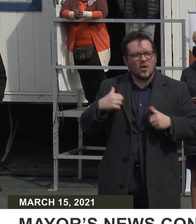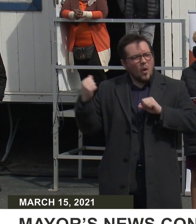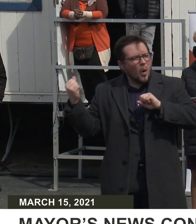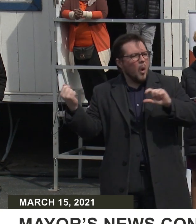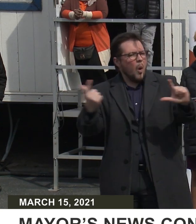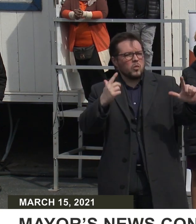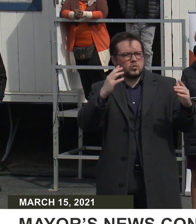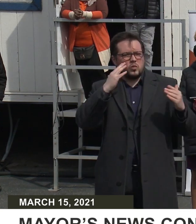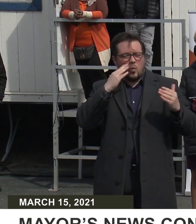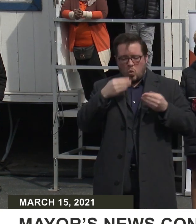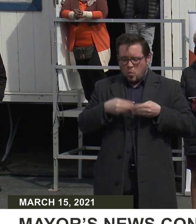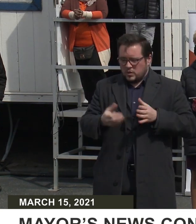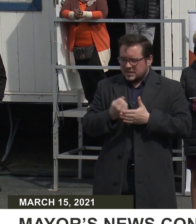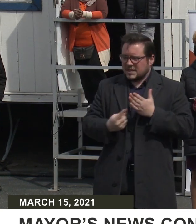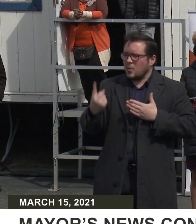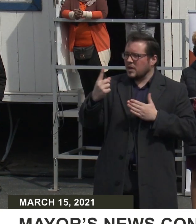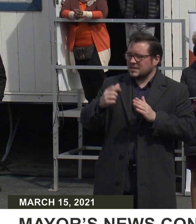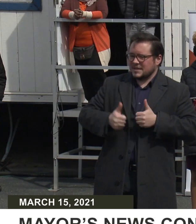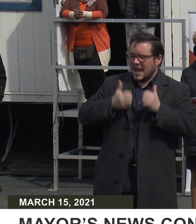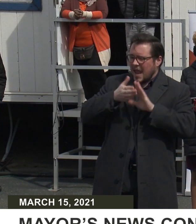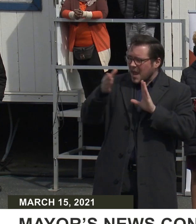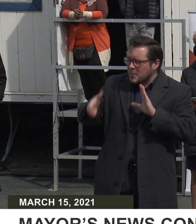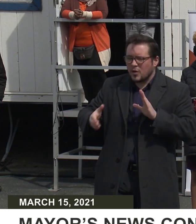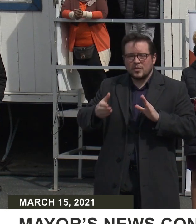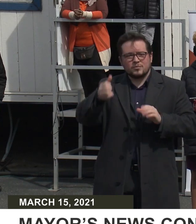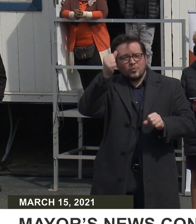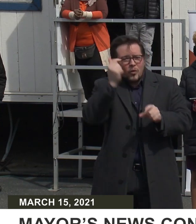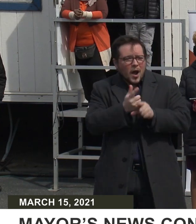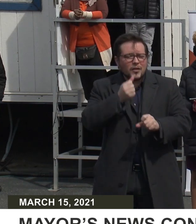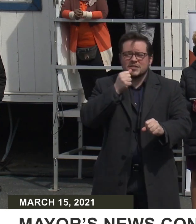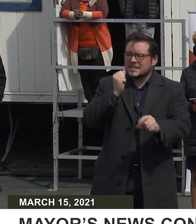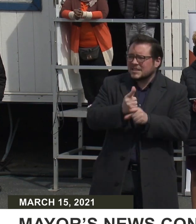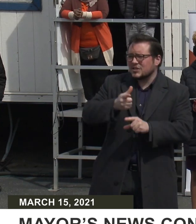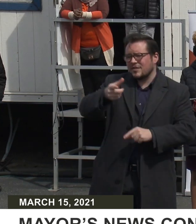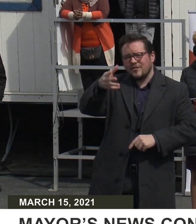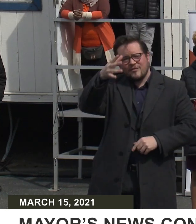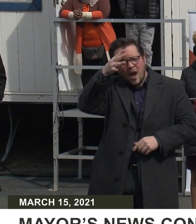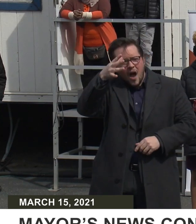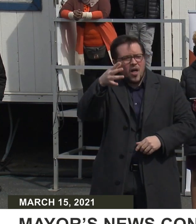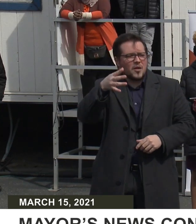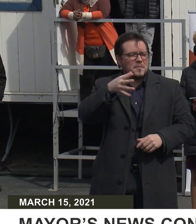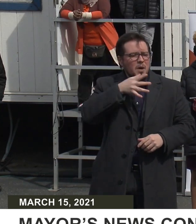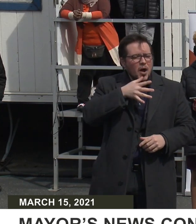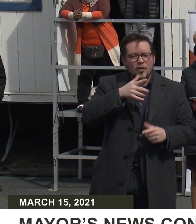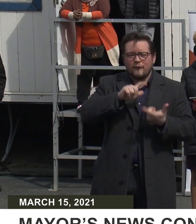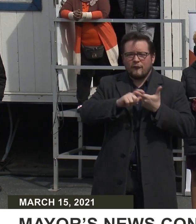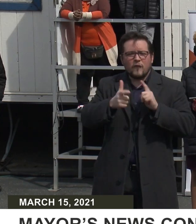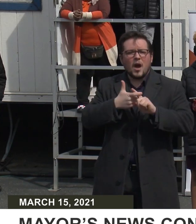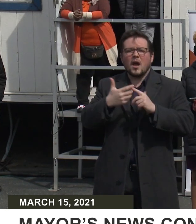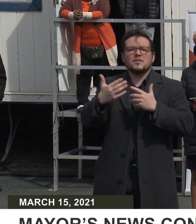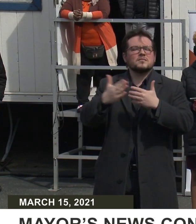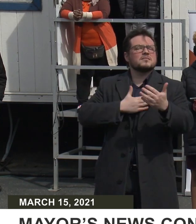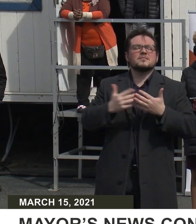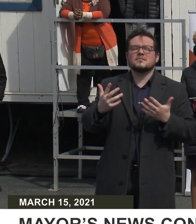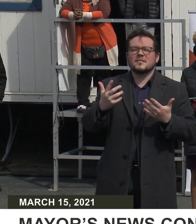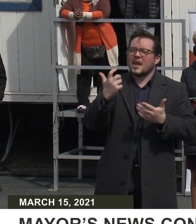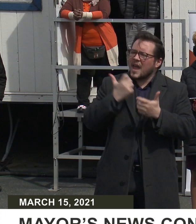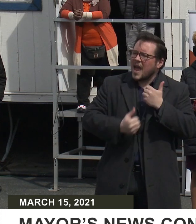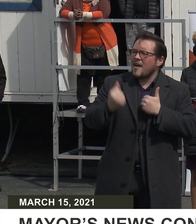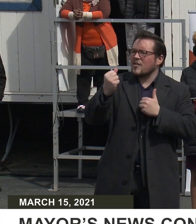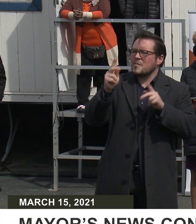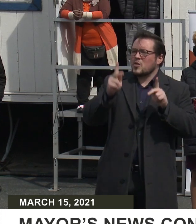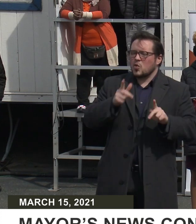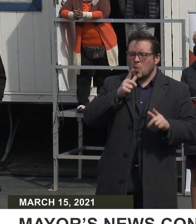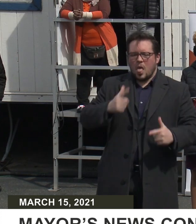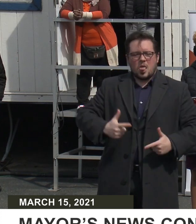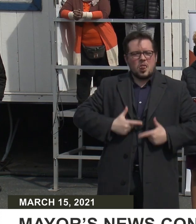someone, be it our neighbor, brother, sister, father, mother, friend, or whoever. Every person whose life was cut short